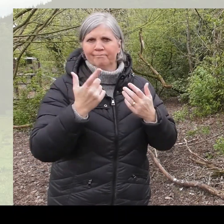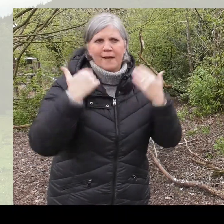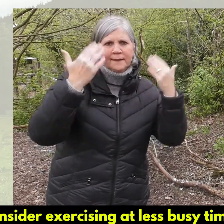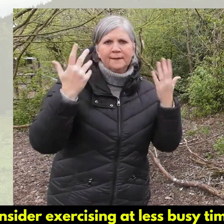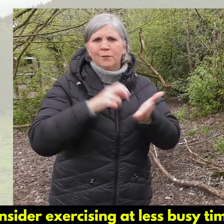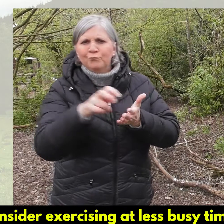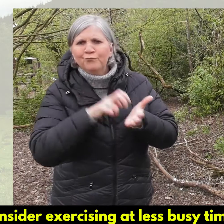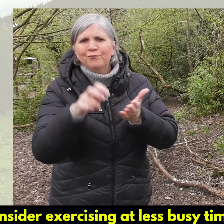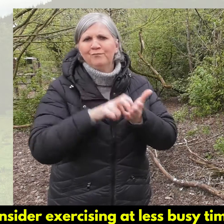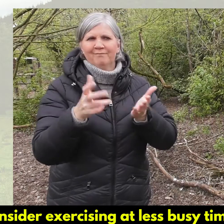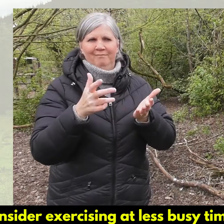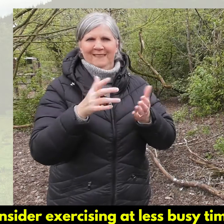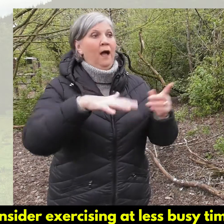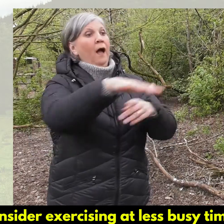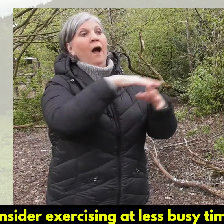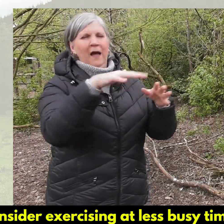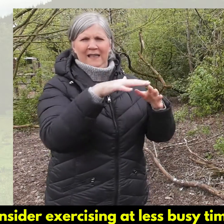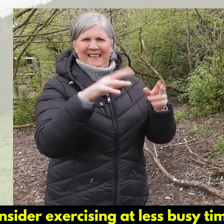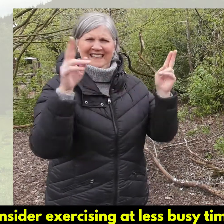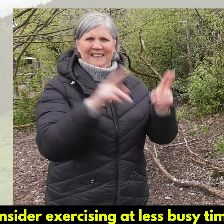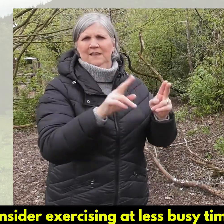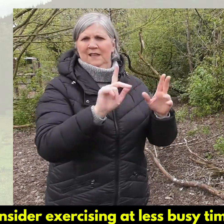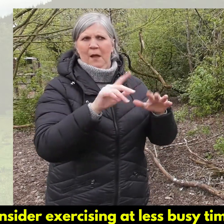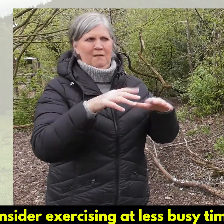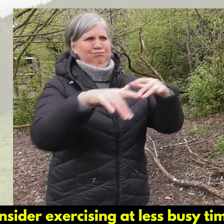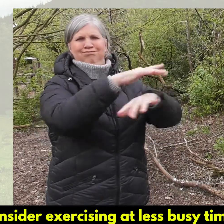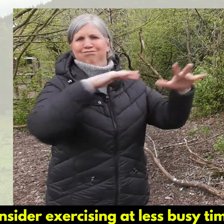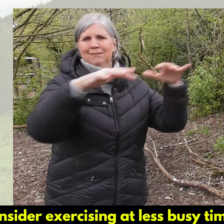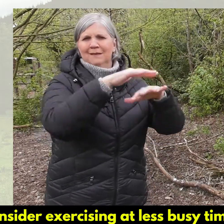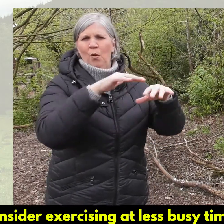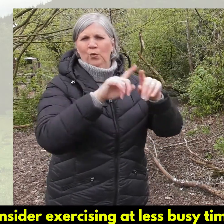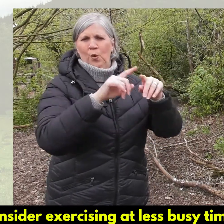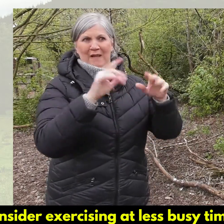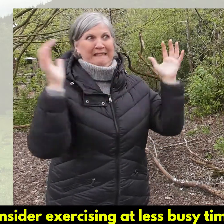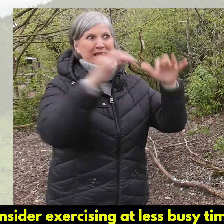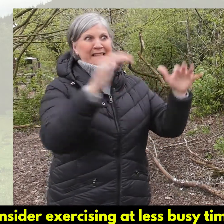Consider exercising at less busy times, and avoiding hotspots.